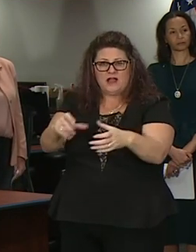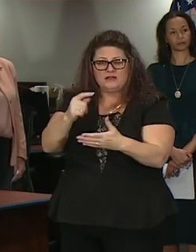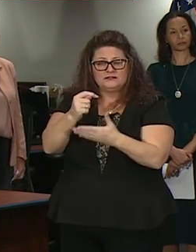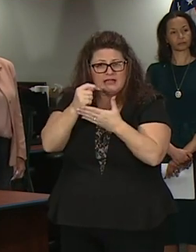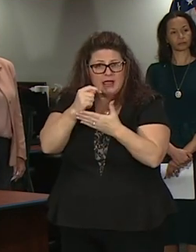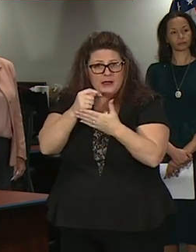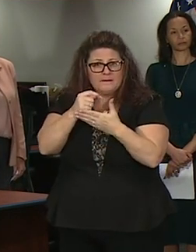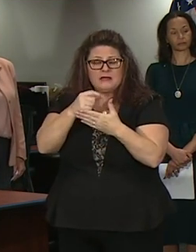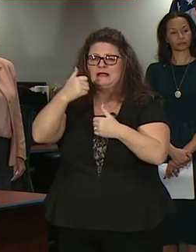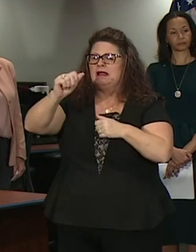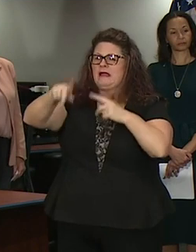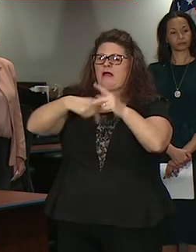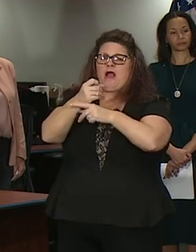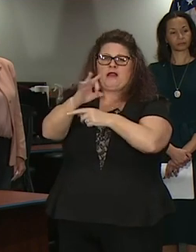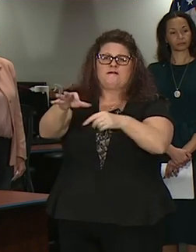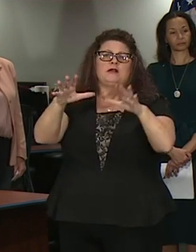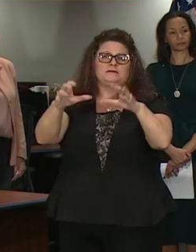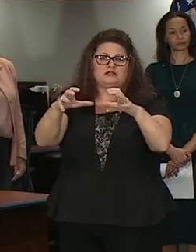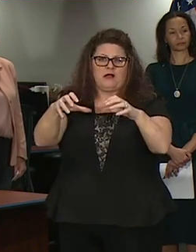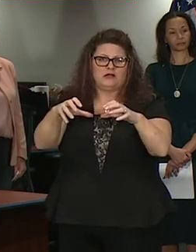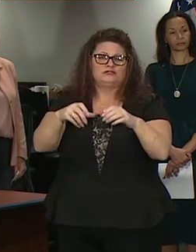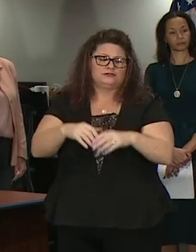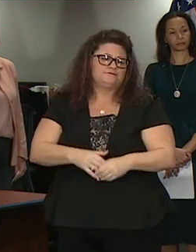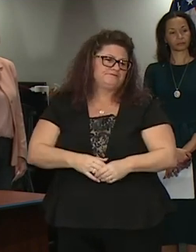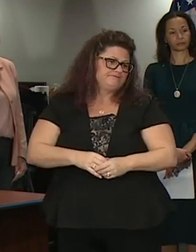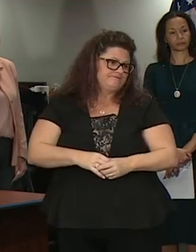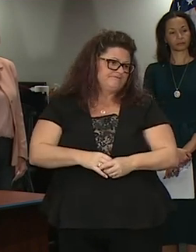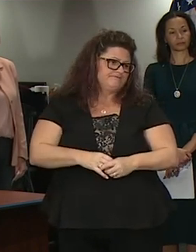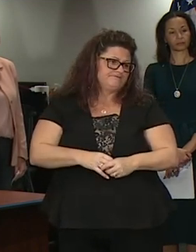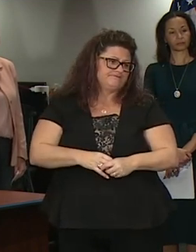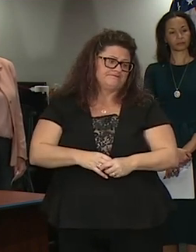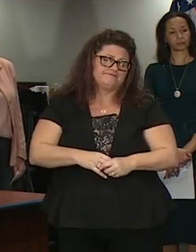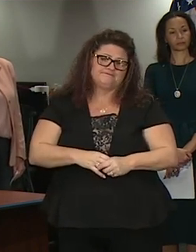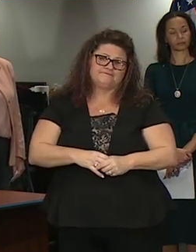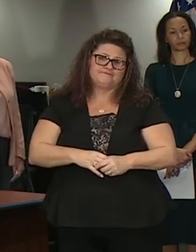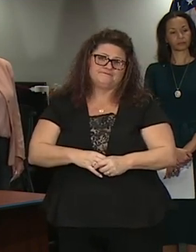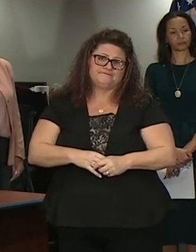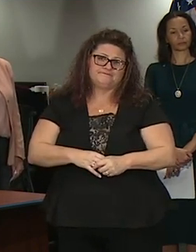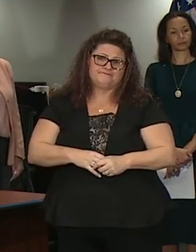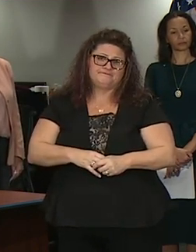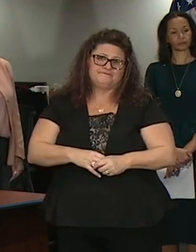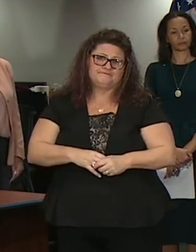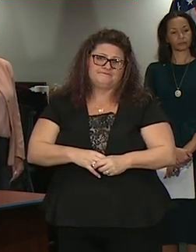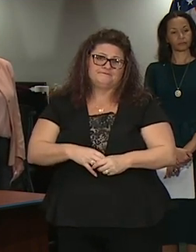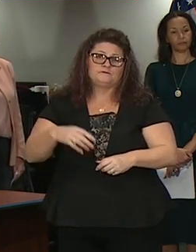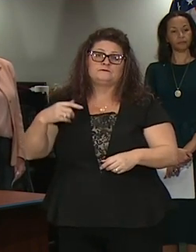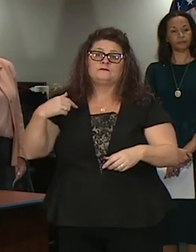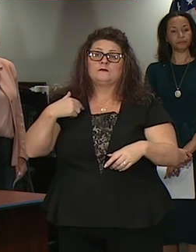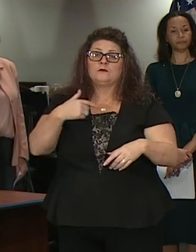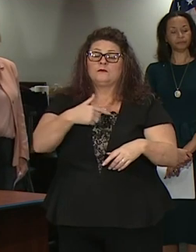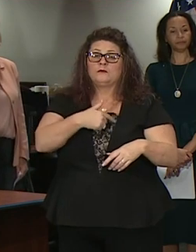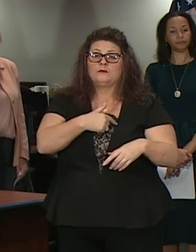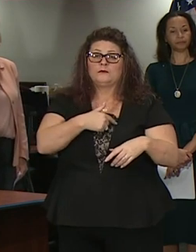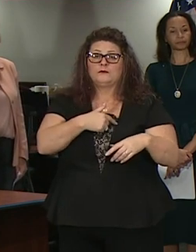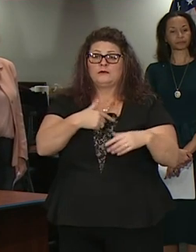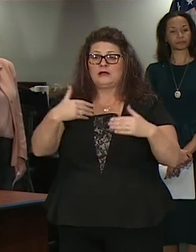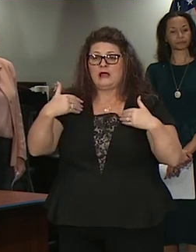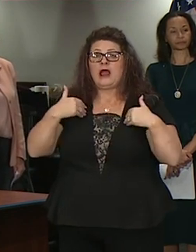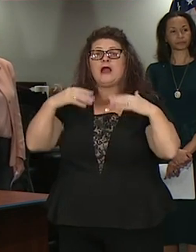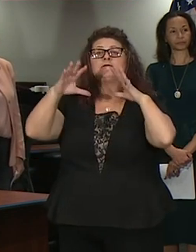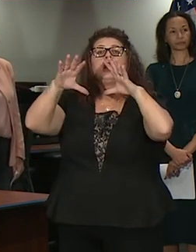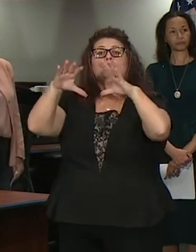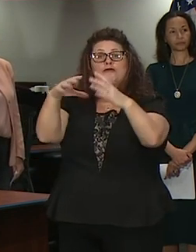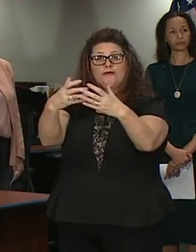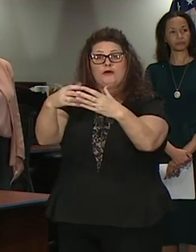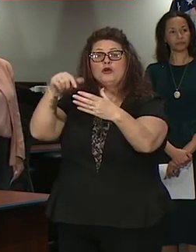massage services we are have created a group that will be at the Department of